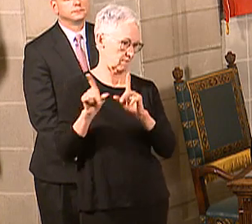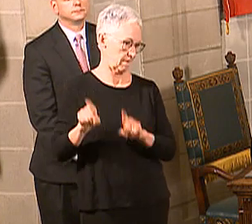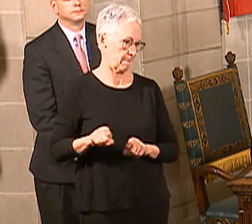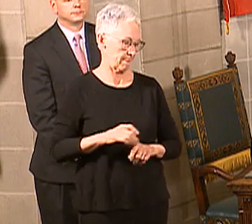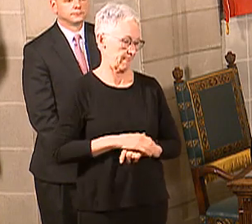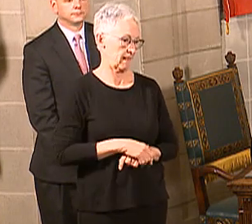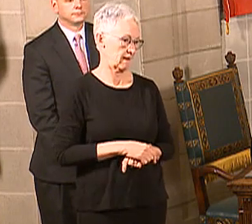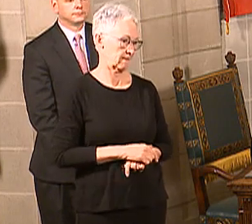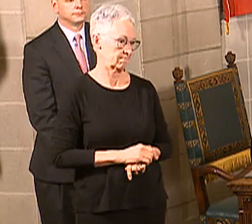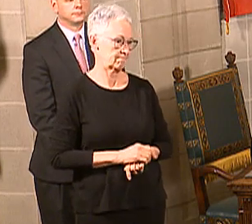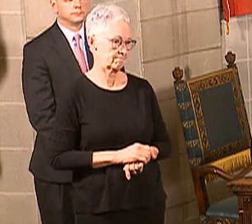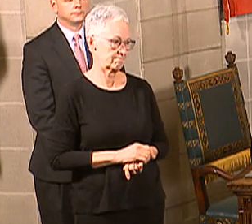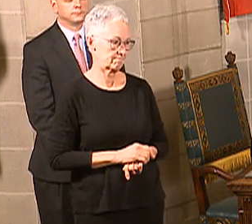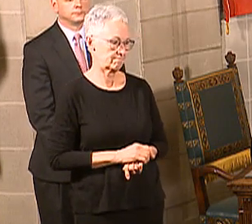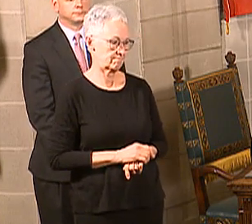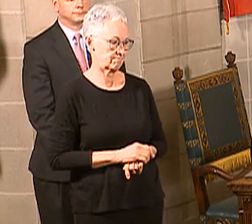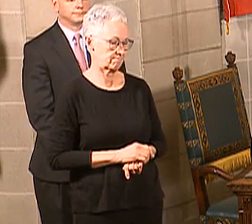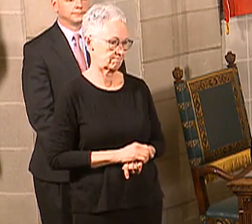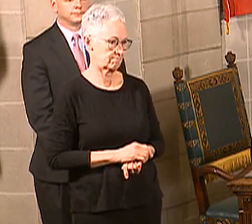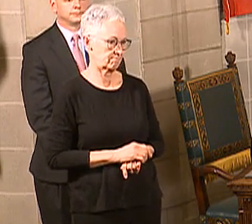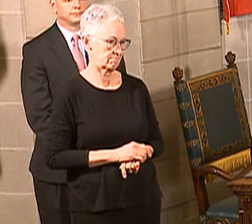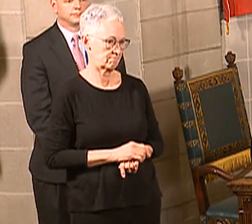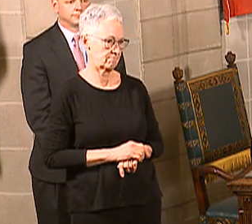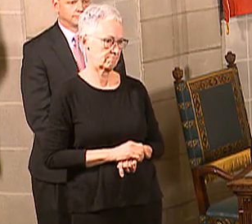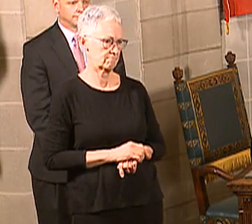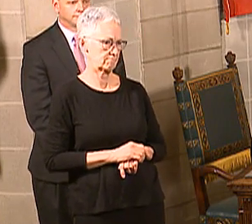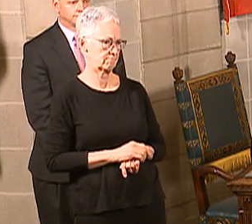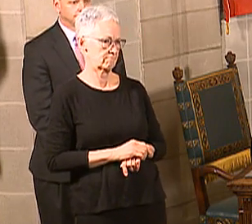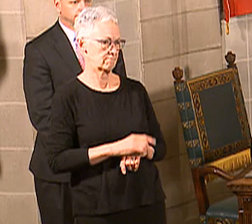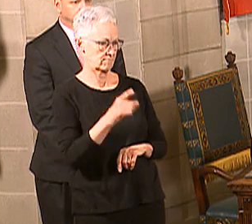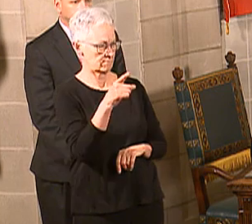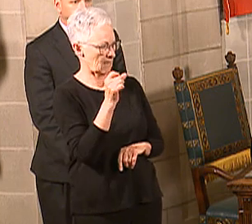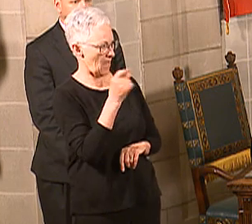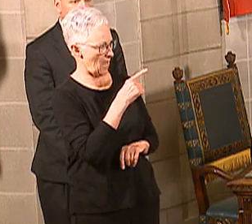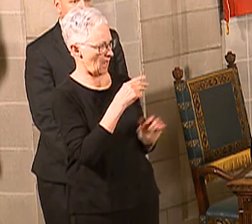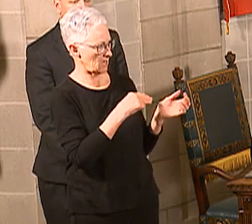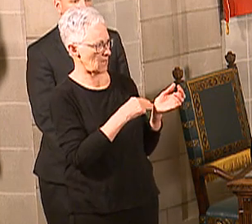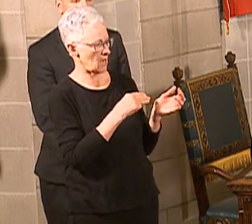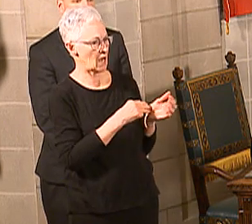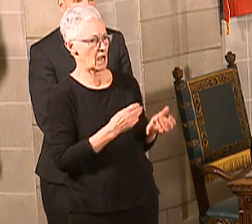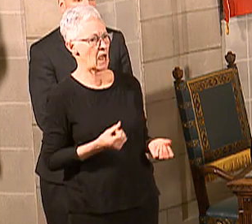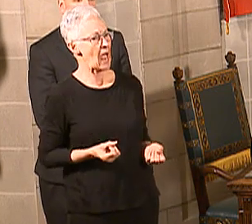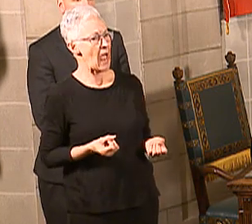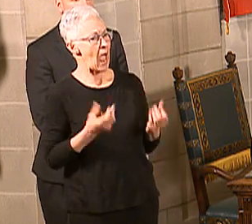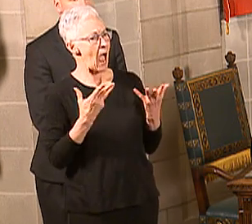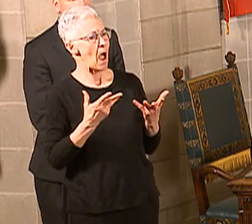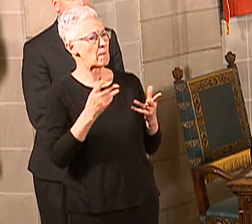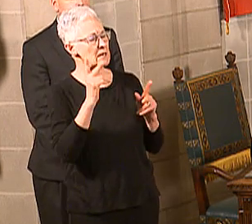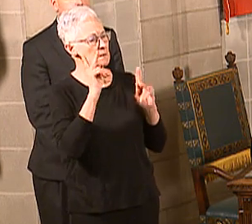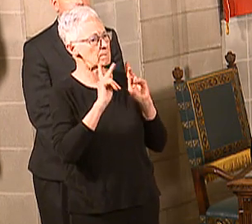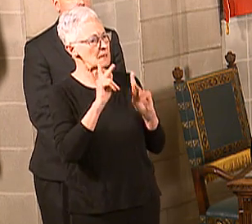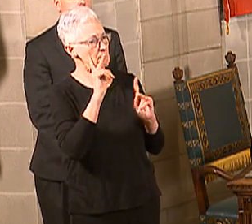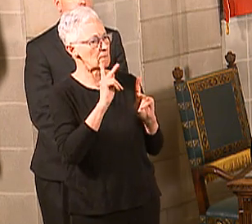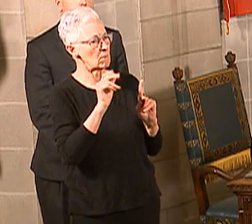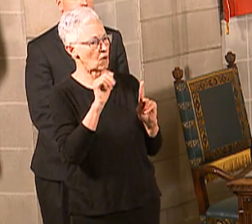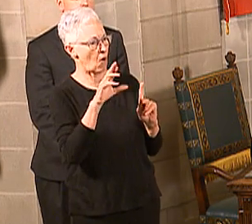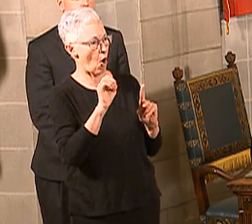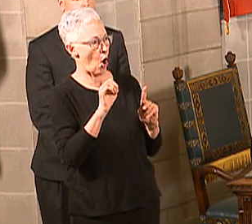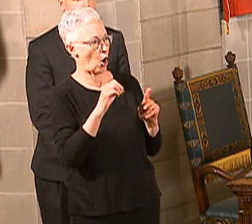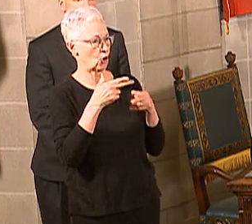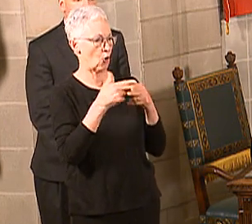Doctor, do you know how many people are considered to have